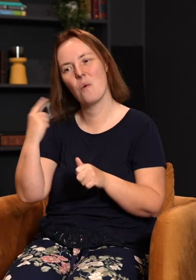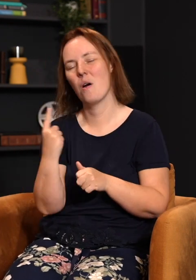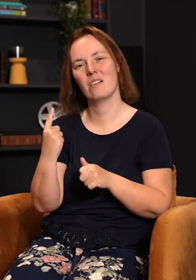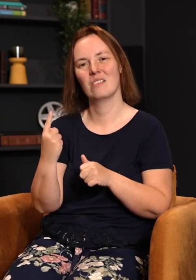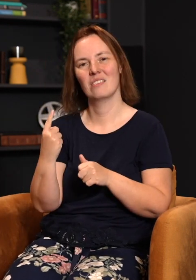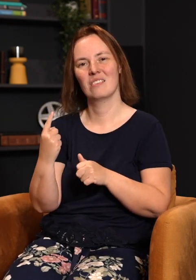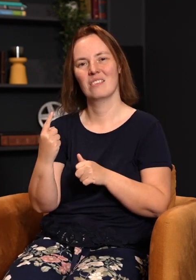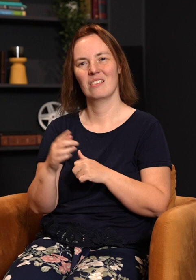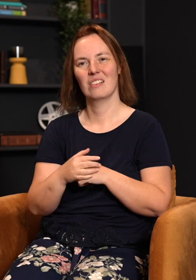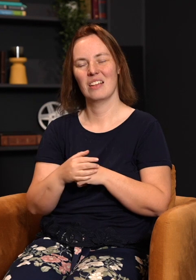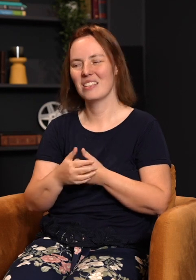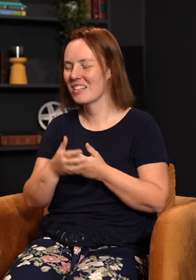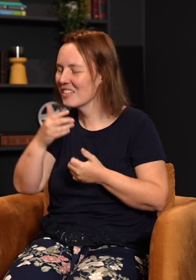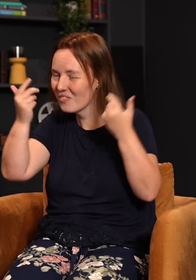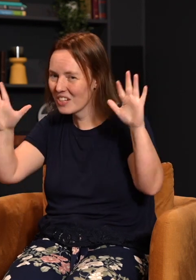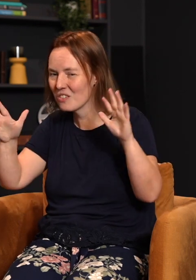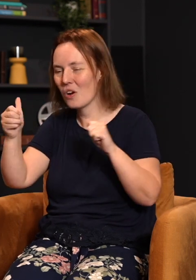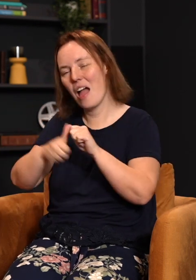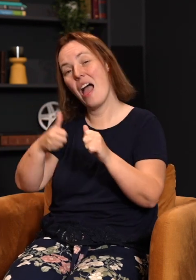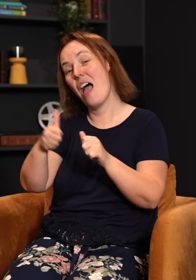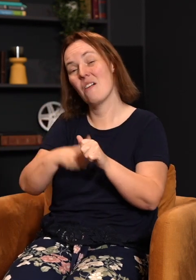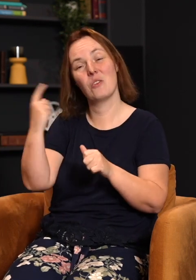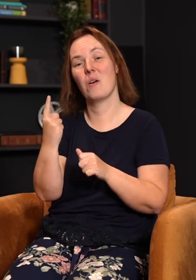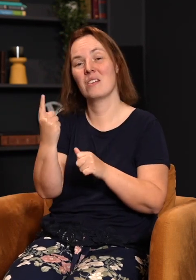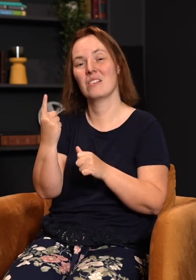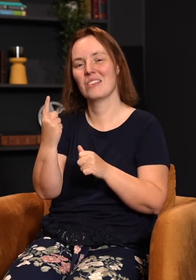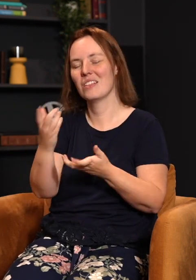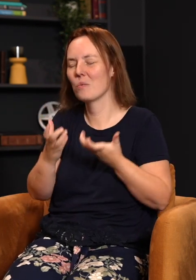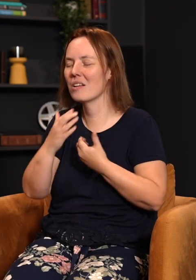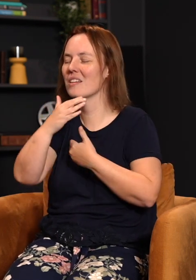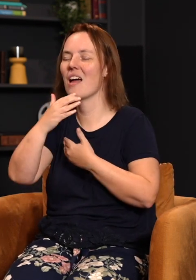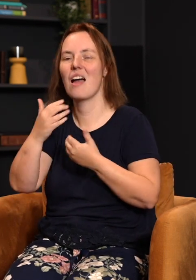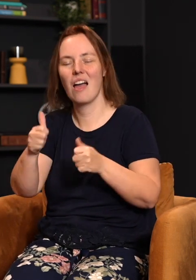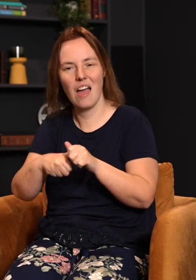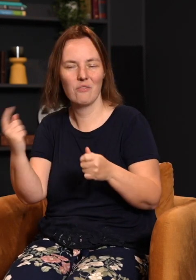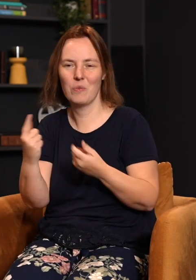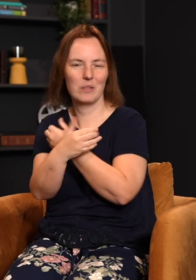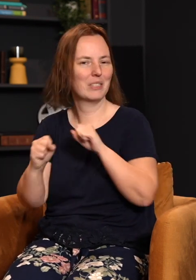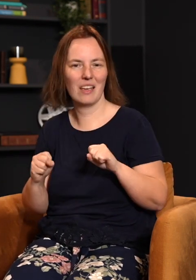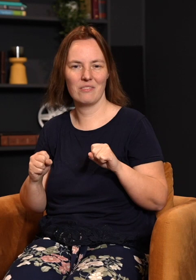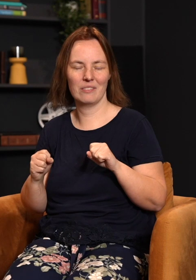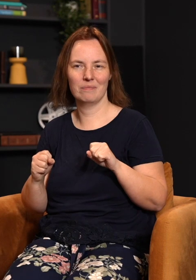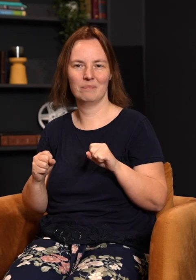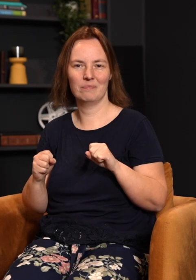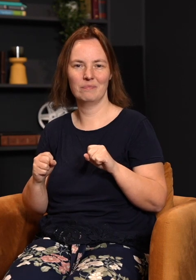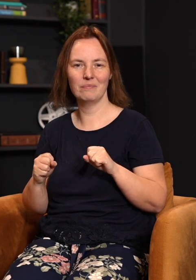every single one of them. He said it is finished for every single one, inside these walls and outside these walls. 2